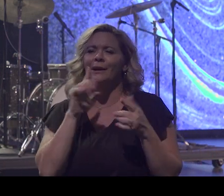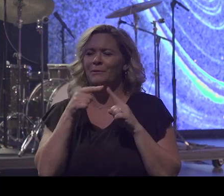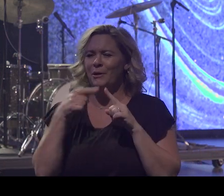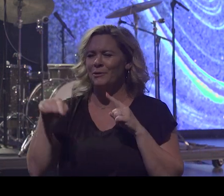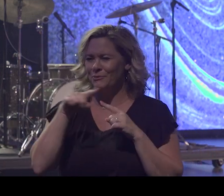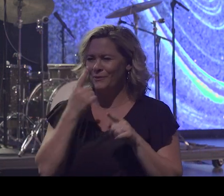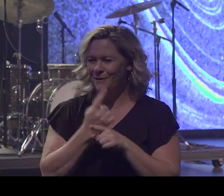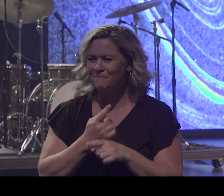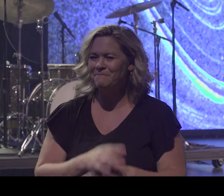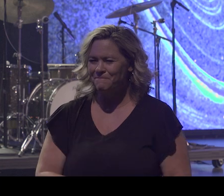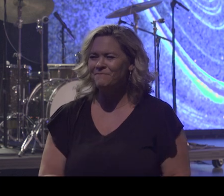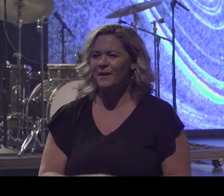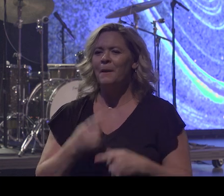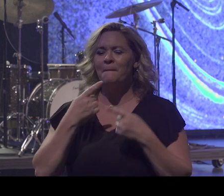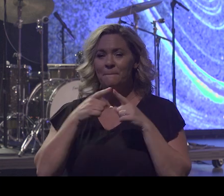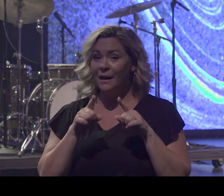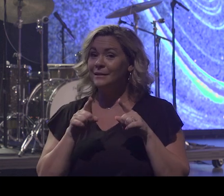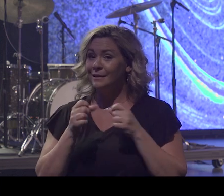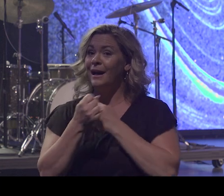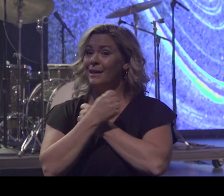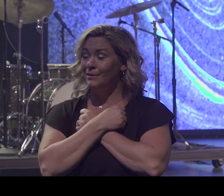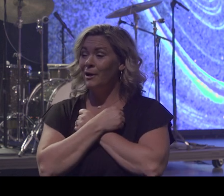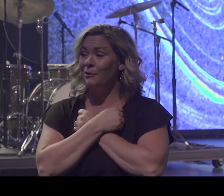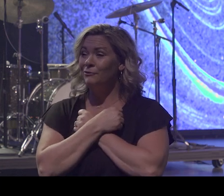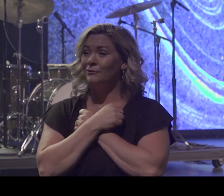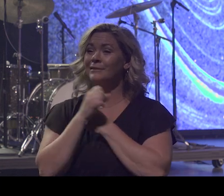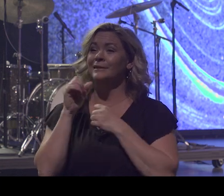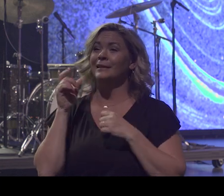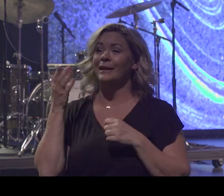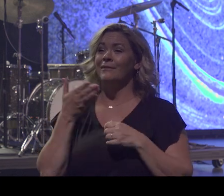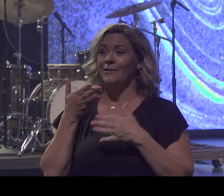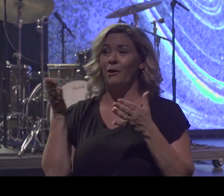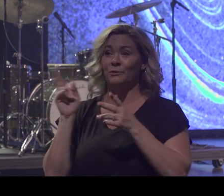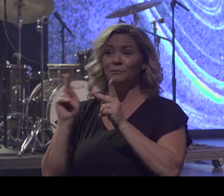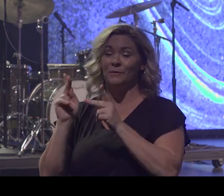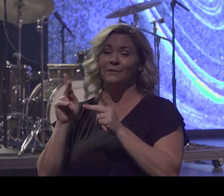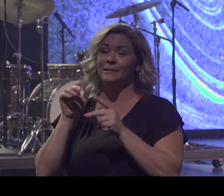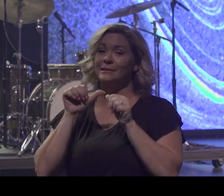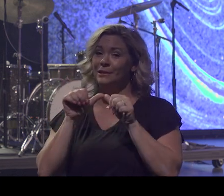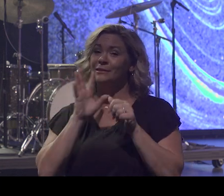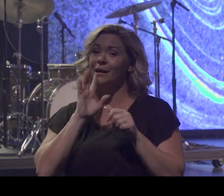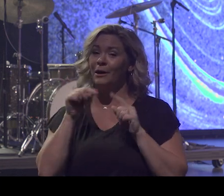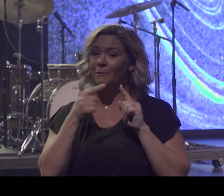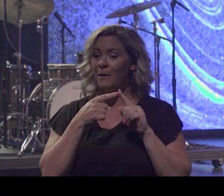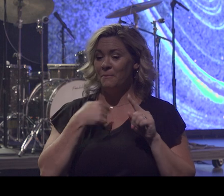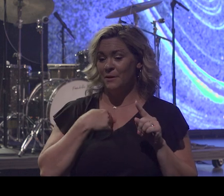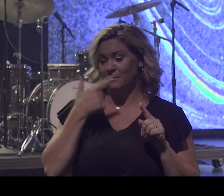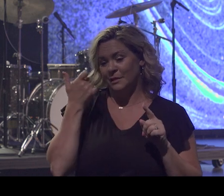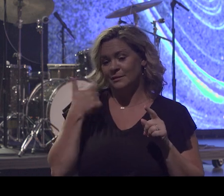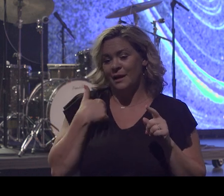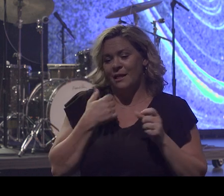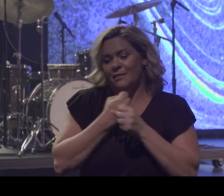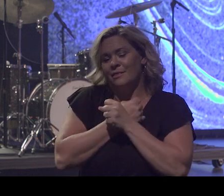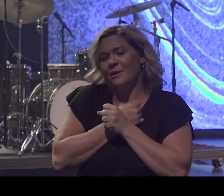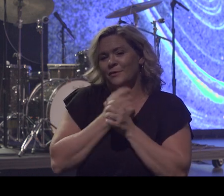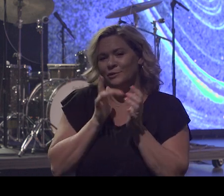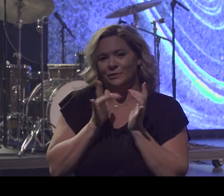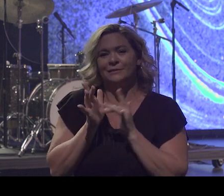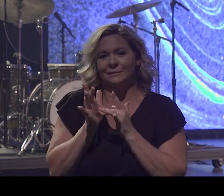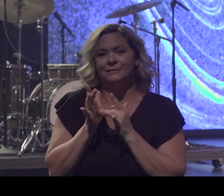But I love the fact that they're talking about me because I love Jesus. Because what they see is